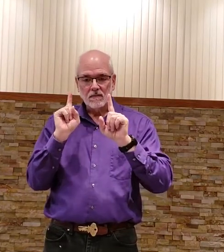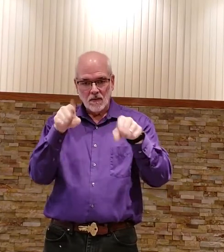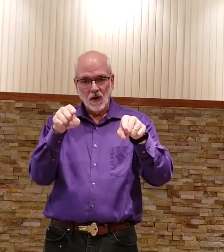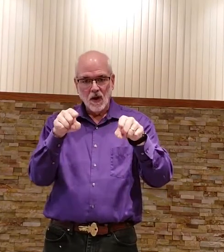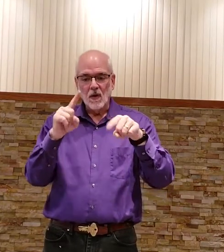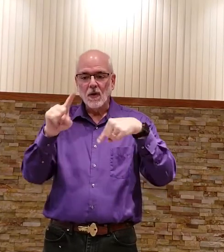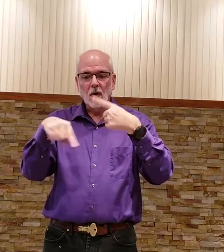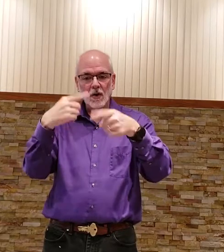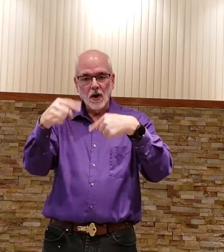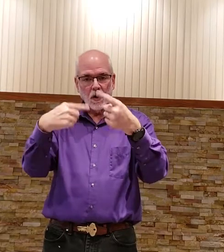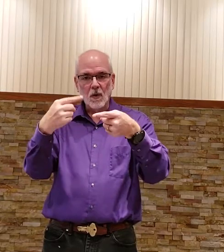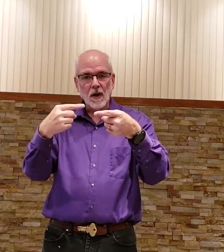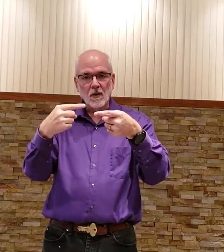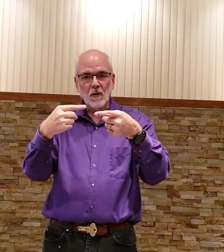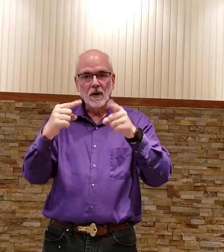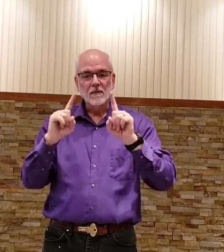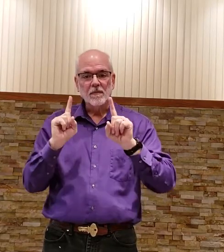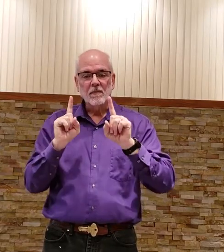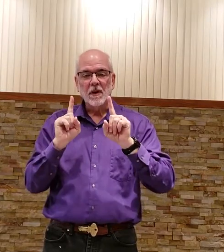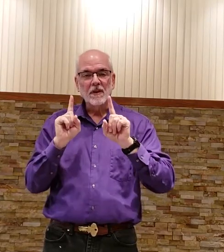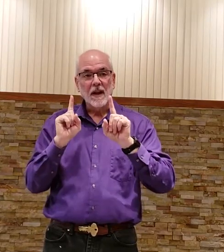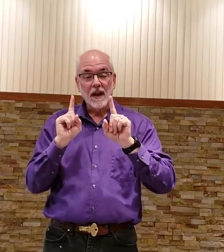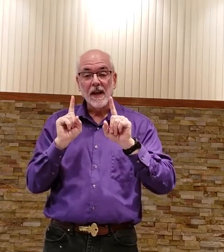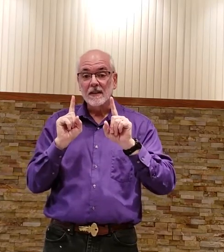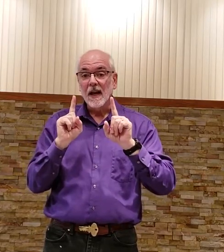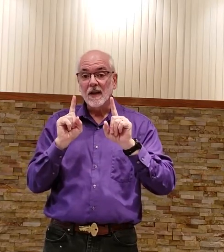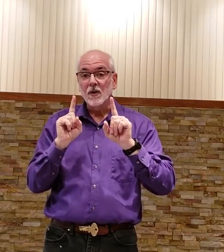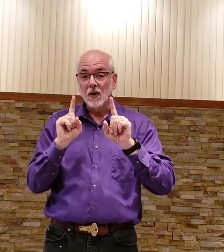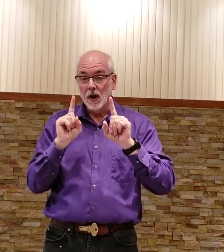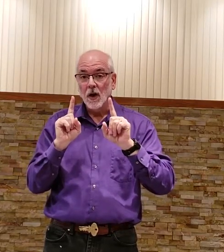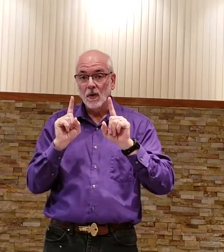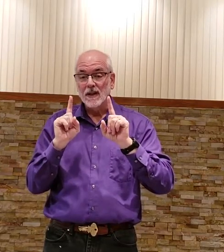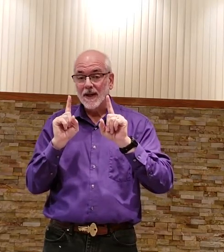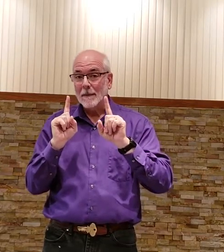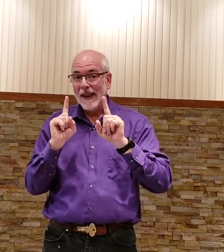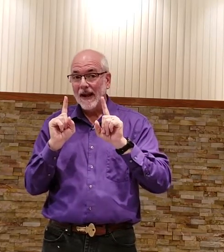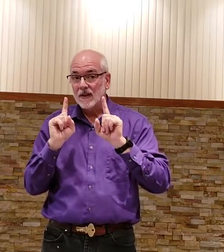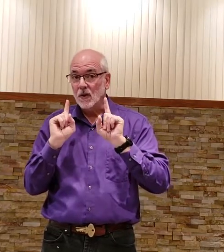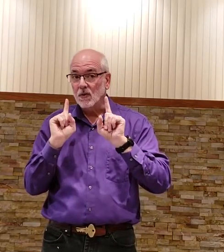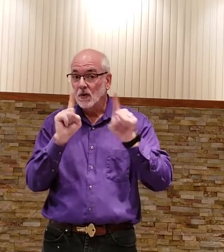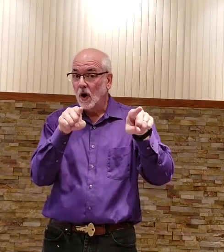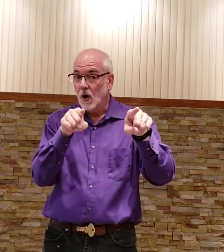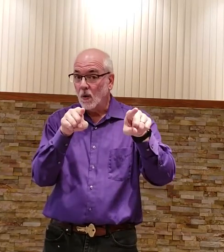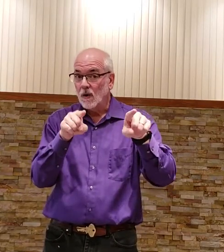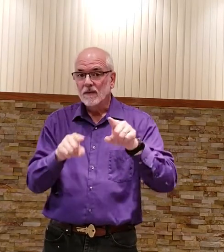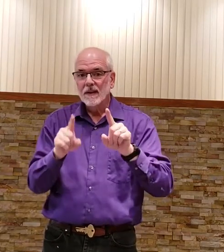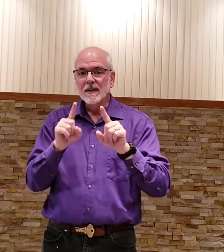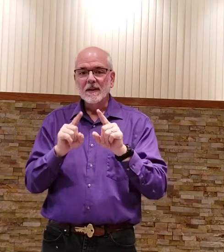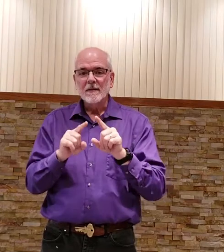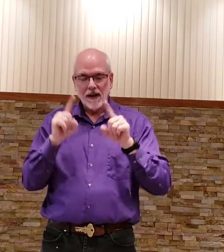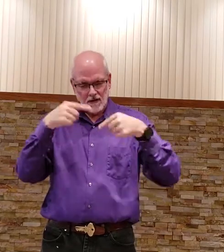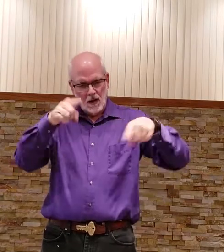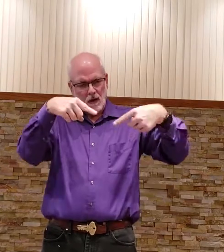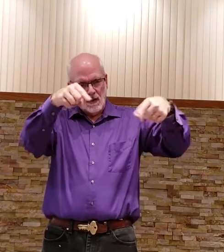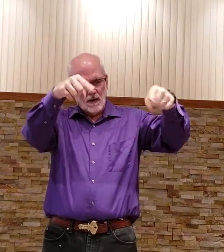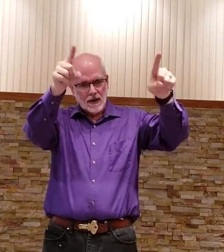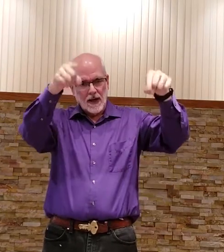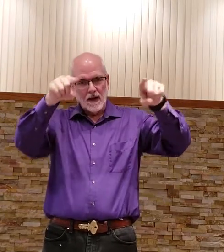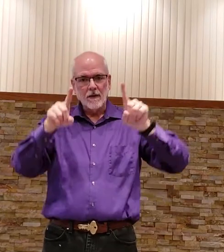go or go either one but he's telling you to go the command so go like go come on get out of here